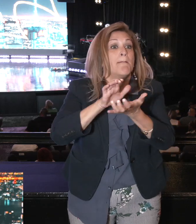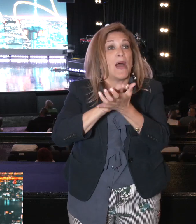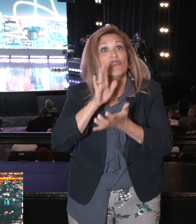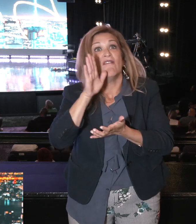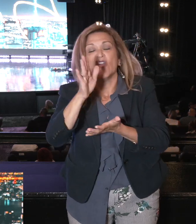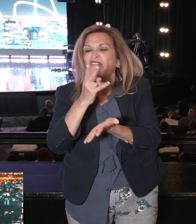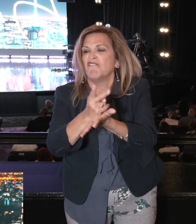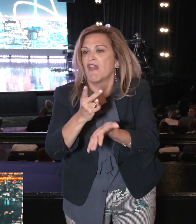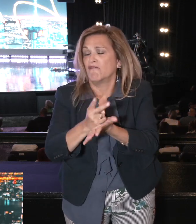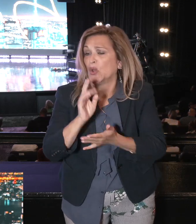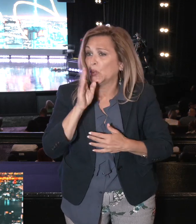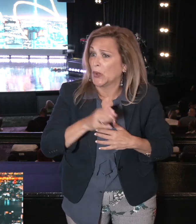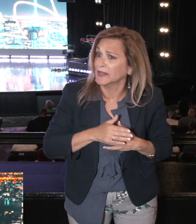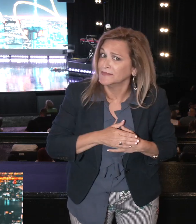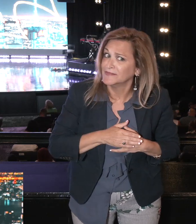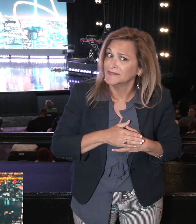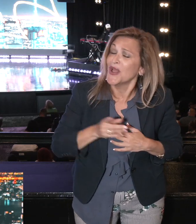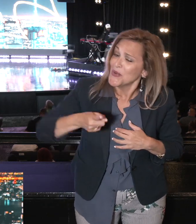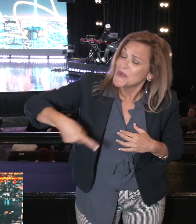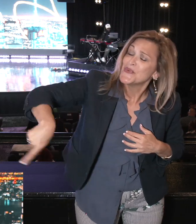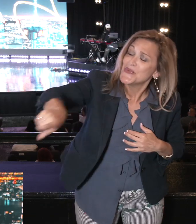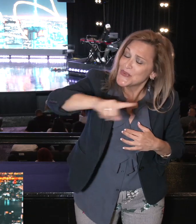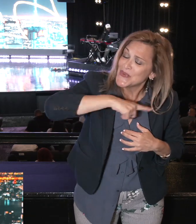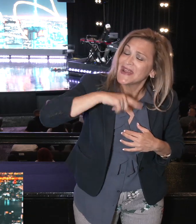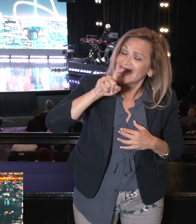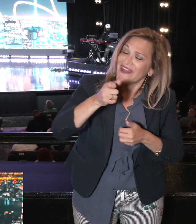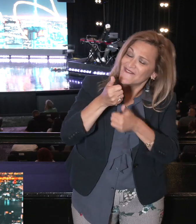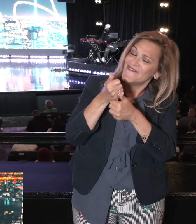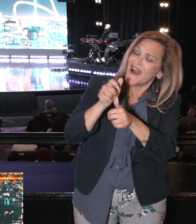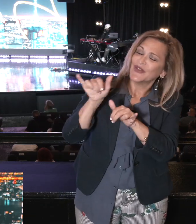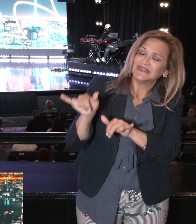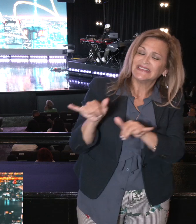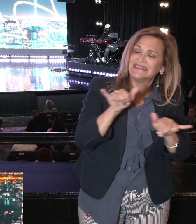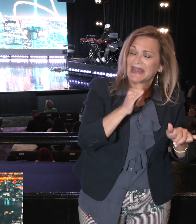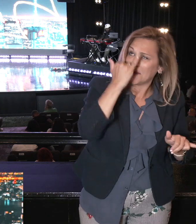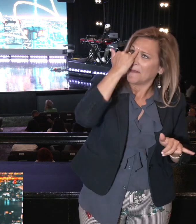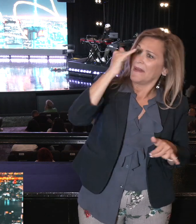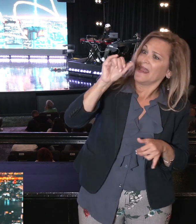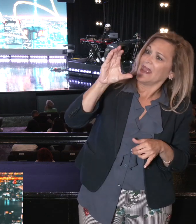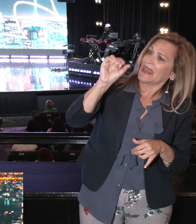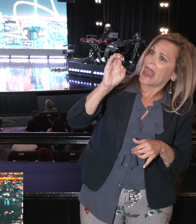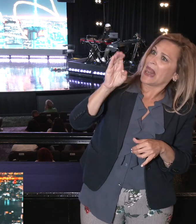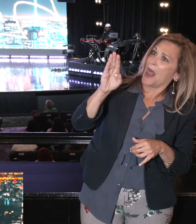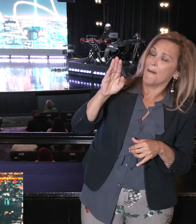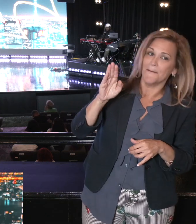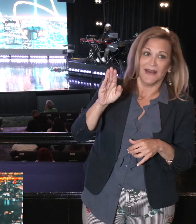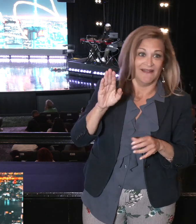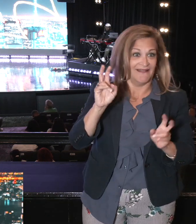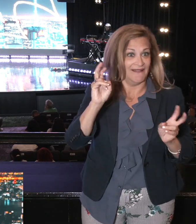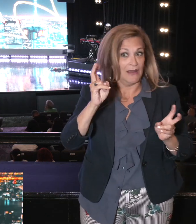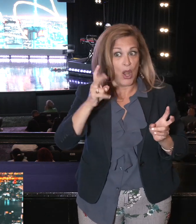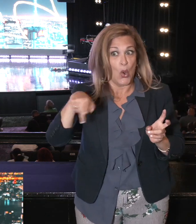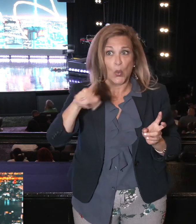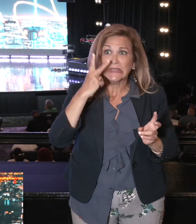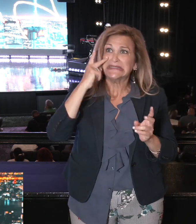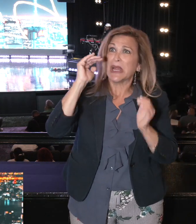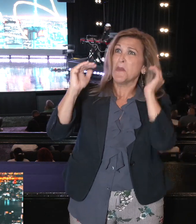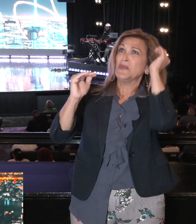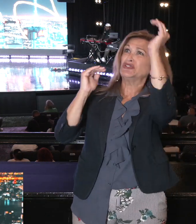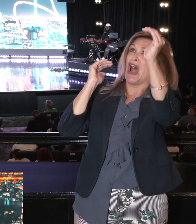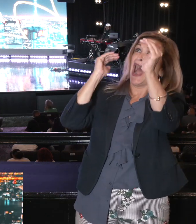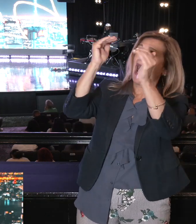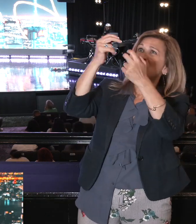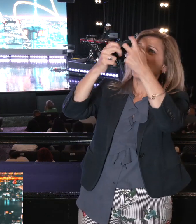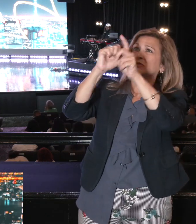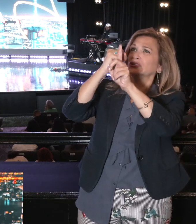We need a Caleb spirit guys. We need that kind of attitude. That even though we may see the giants. We're still going forward. We're not going to compromise.